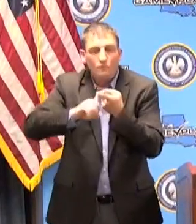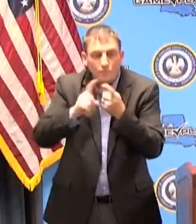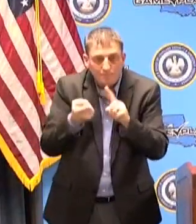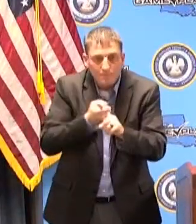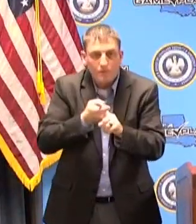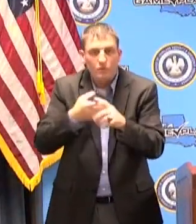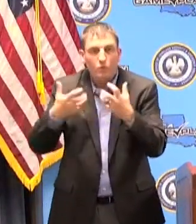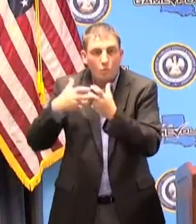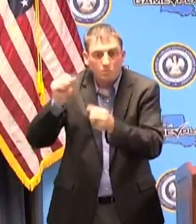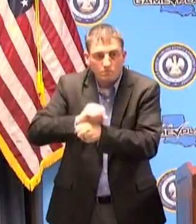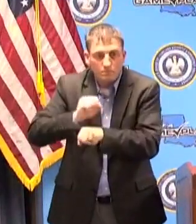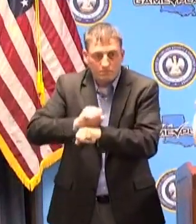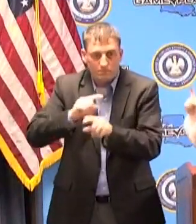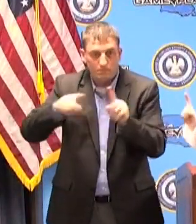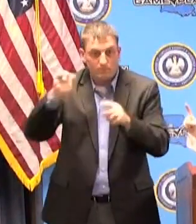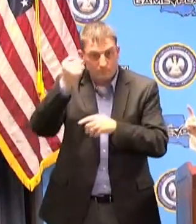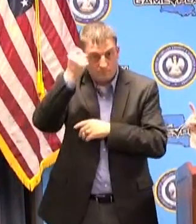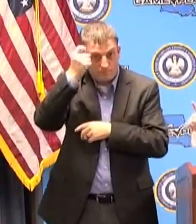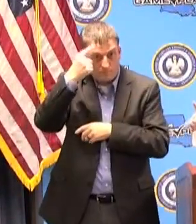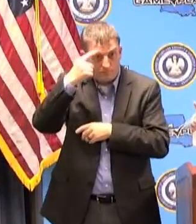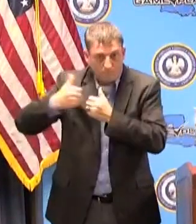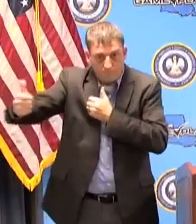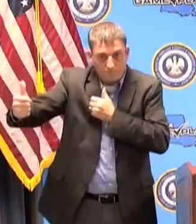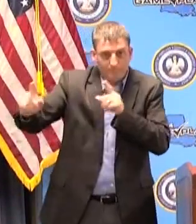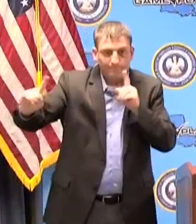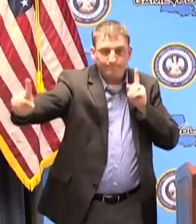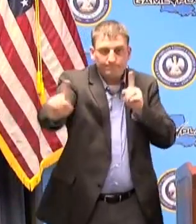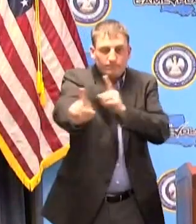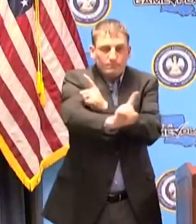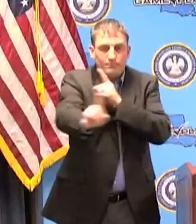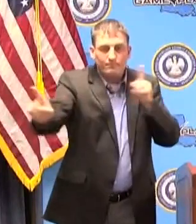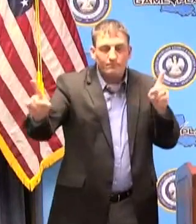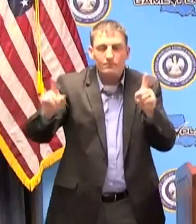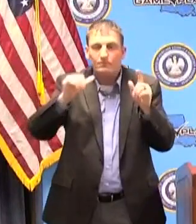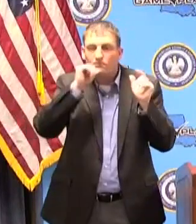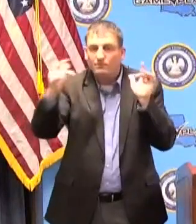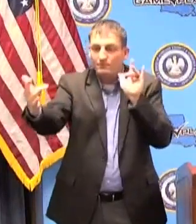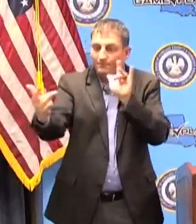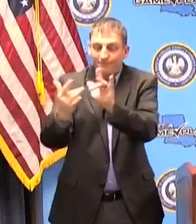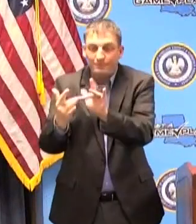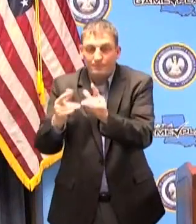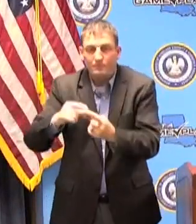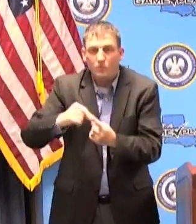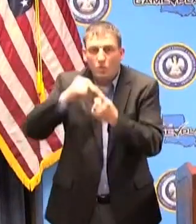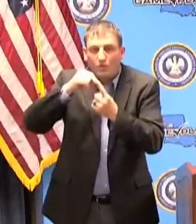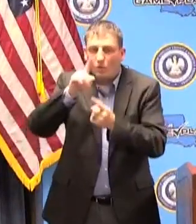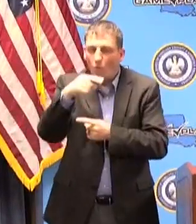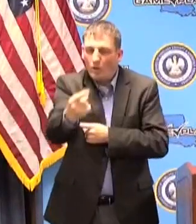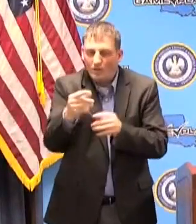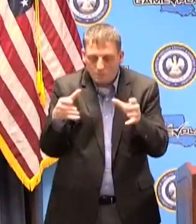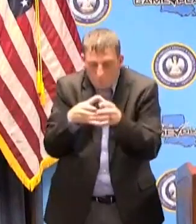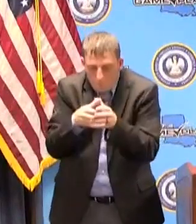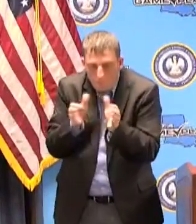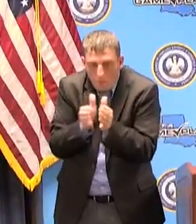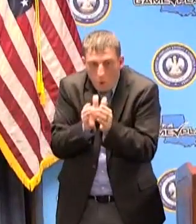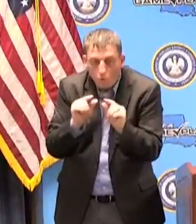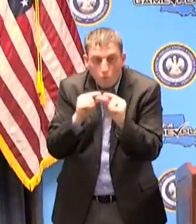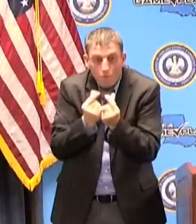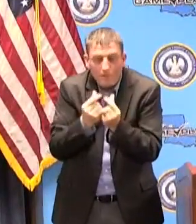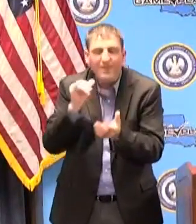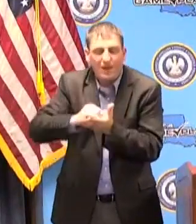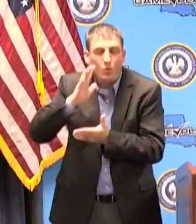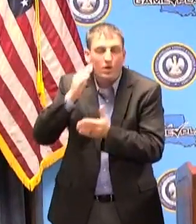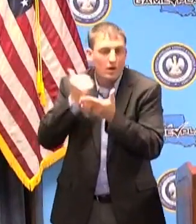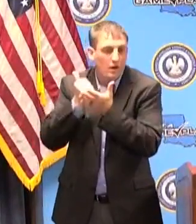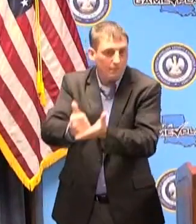co-workers but staying a social distance away from them and only coming into contact in small groups we will flatten that